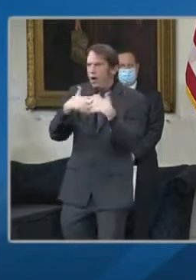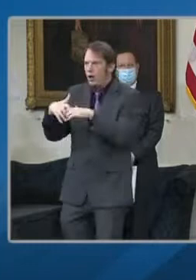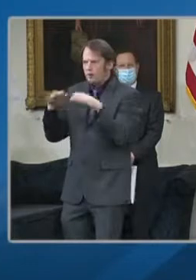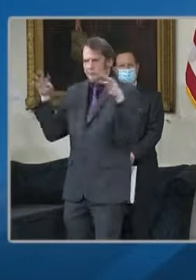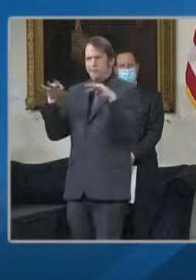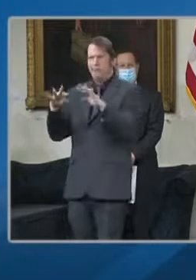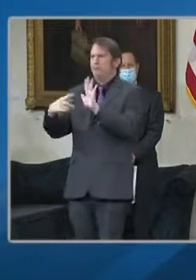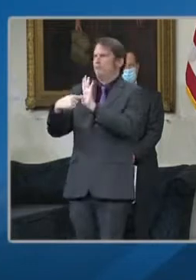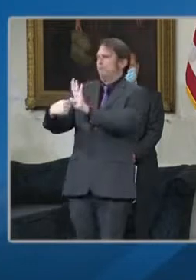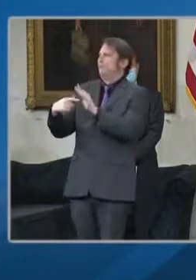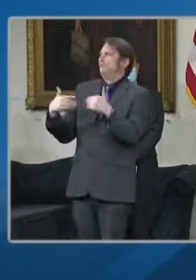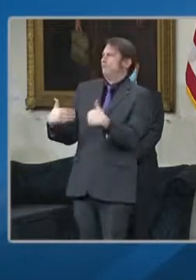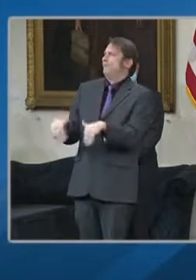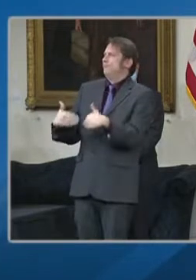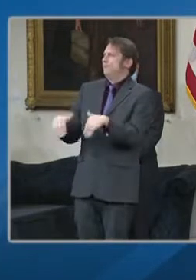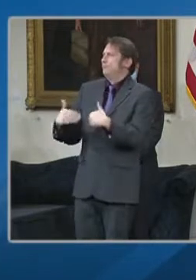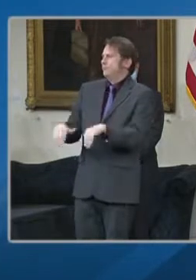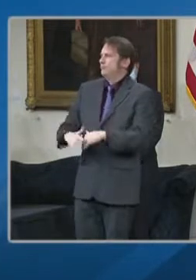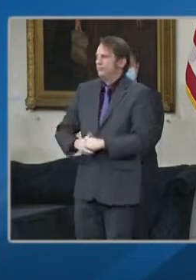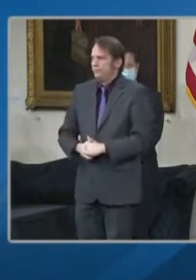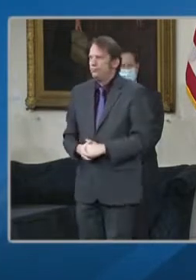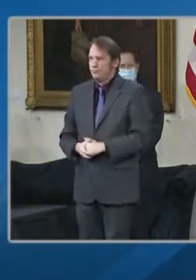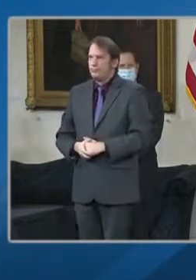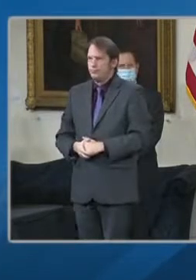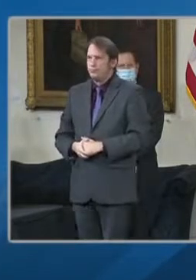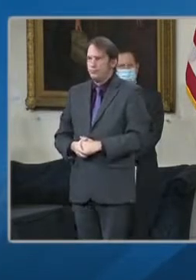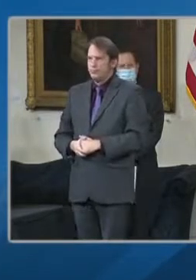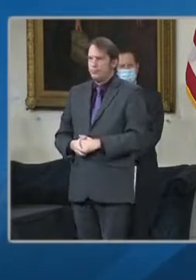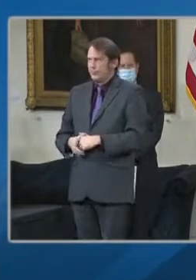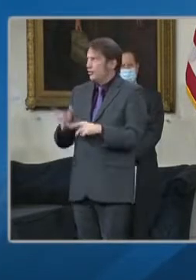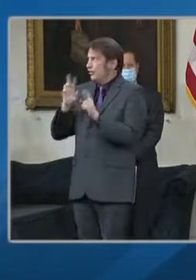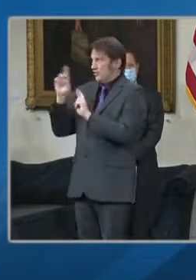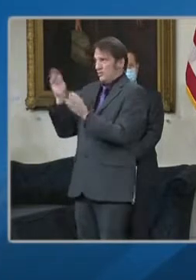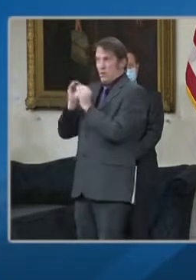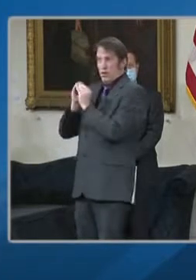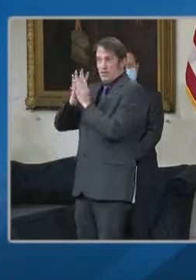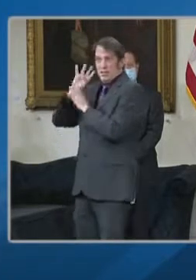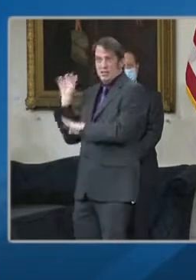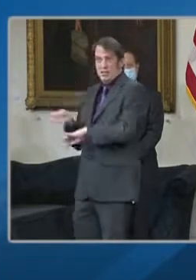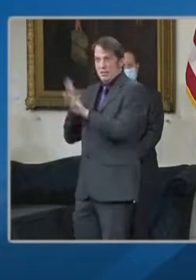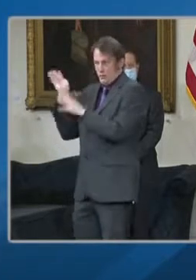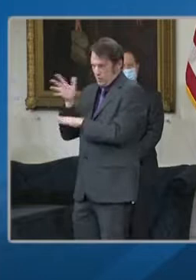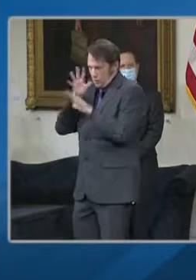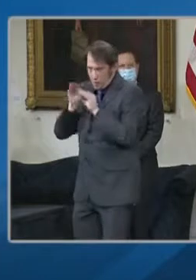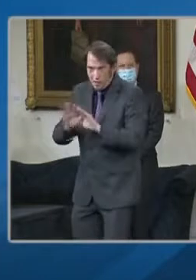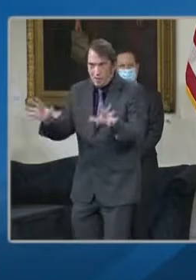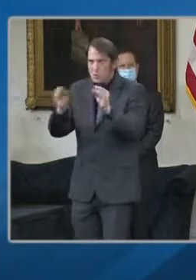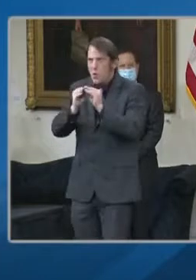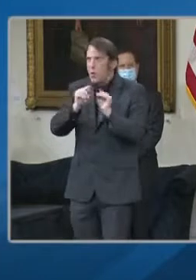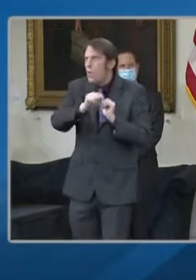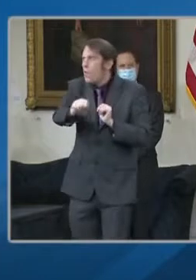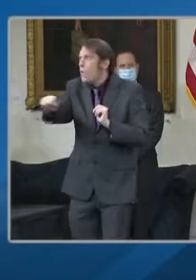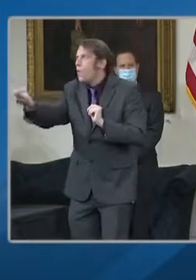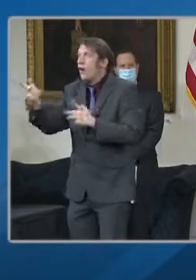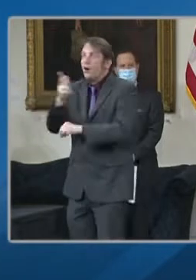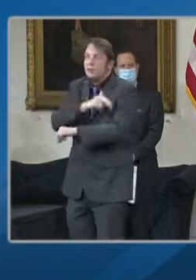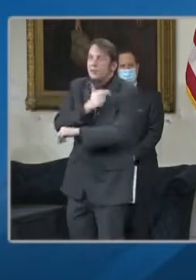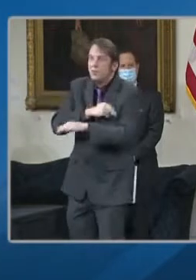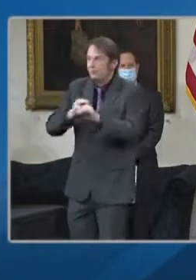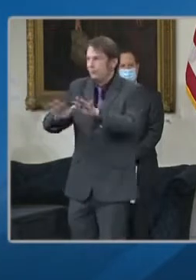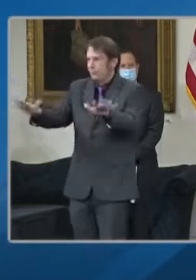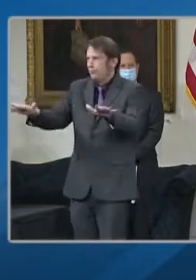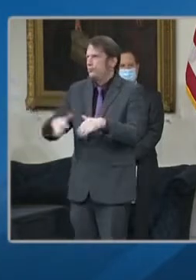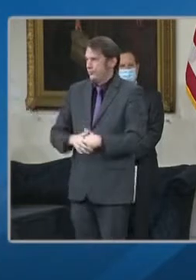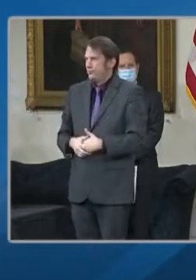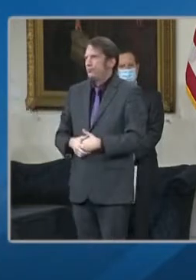with our state's hospitals. Finally today, through the Maryland Vaccine Equity Task Force,